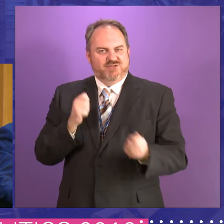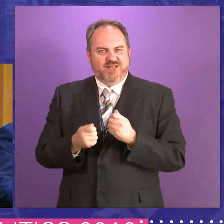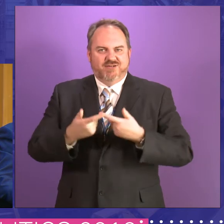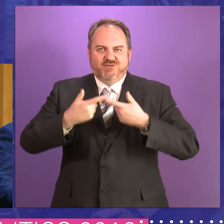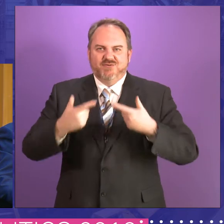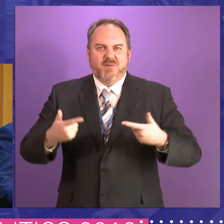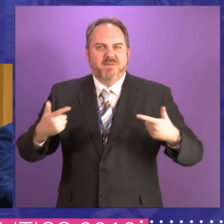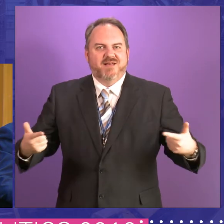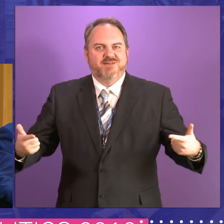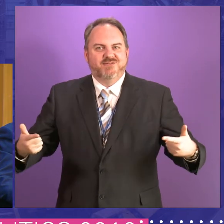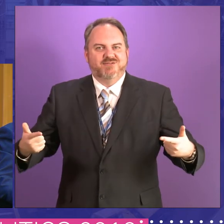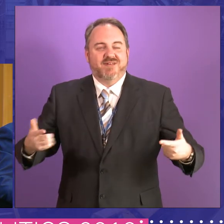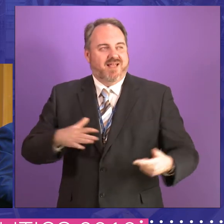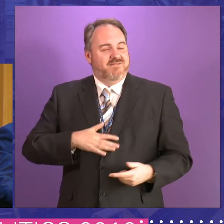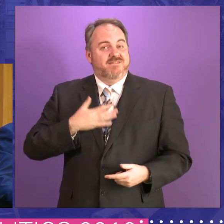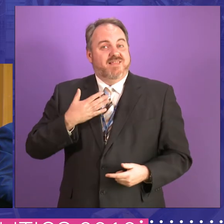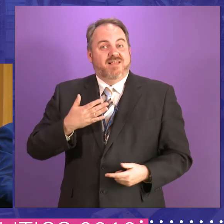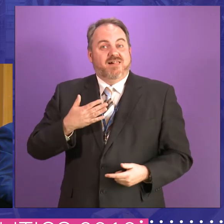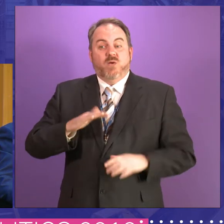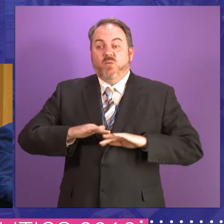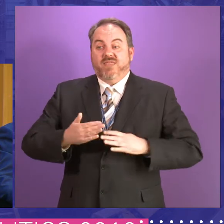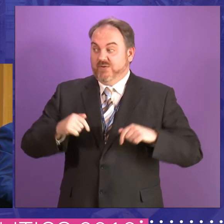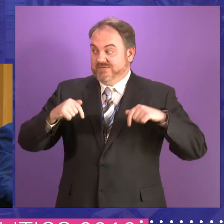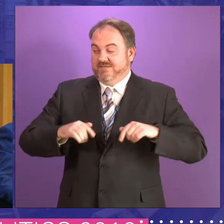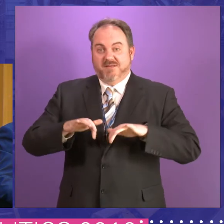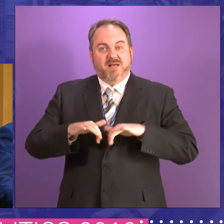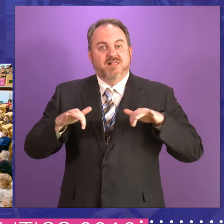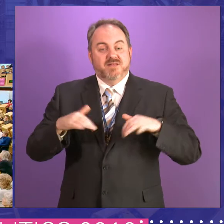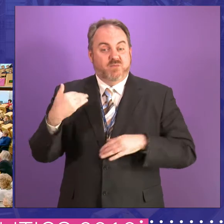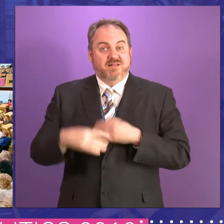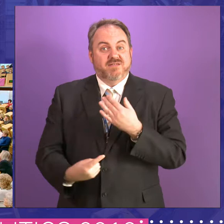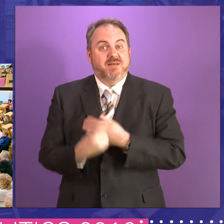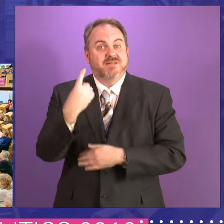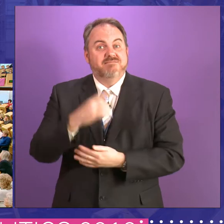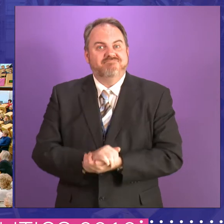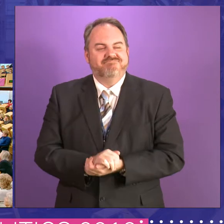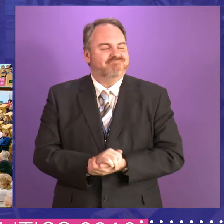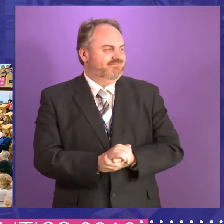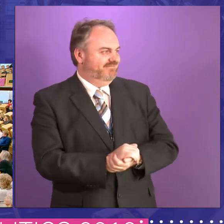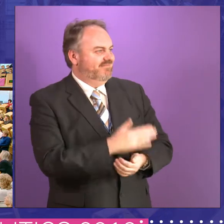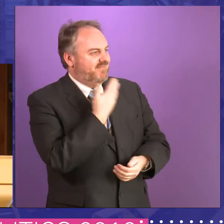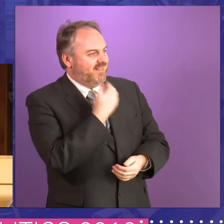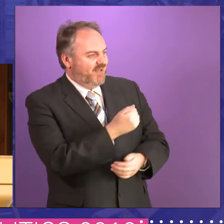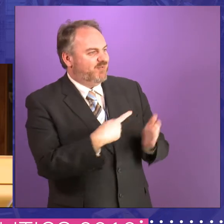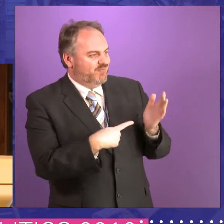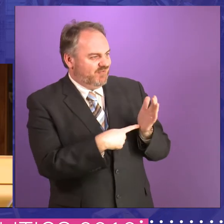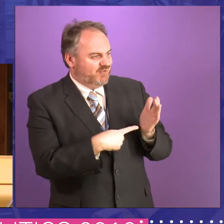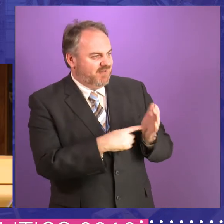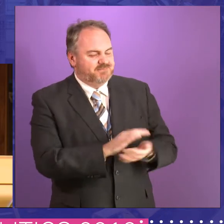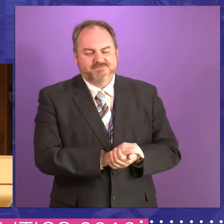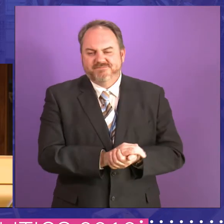have travelled that far and that fast, if it hadn't been with the Scottish Parliament. Thanks, Trish. George, you've